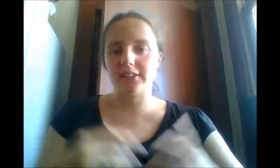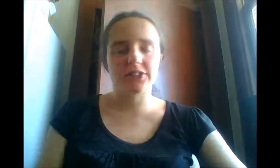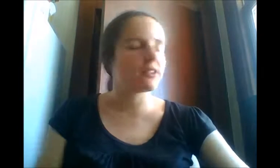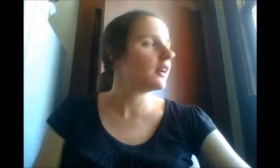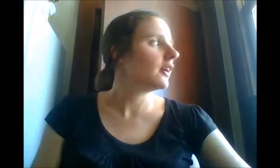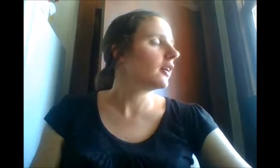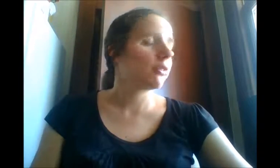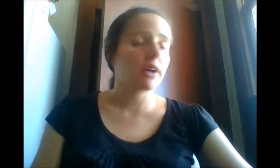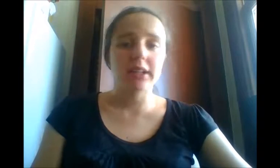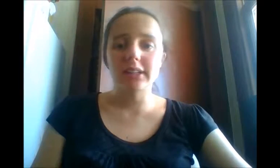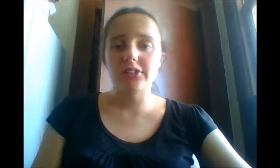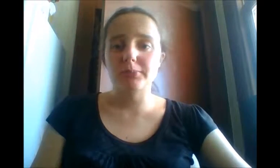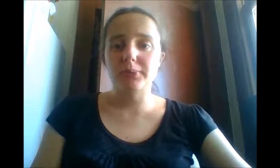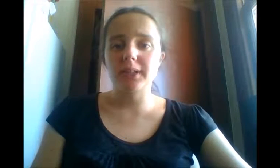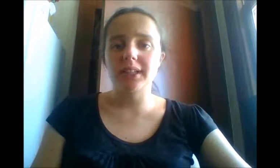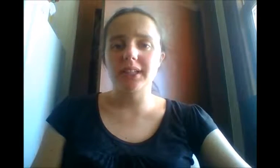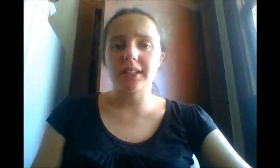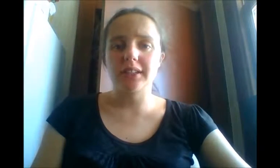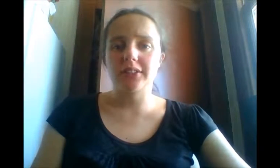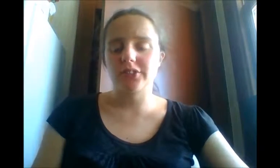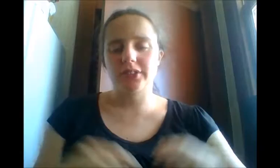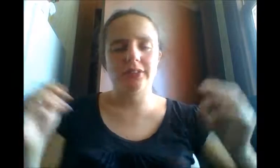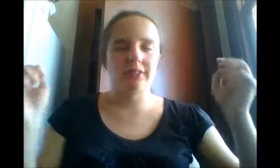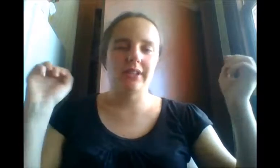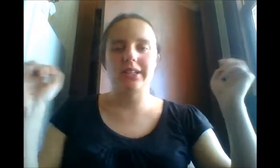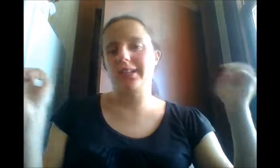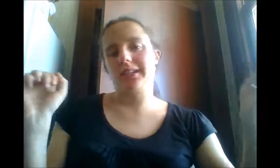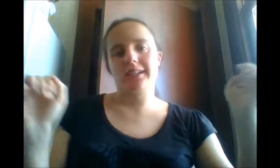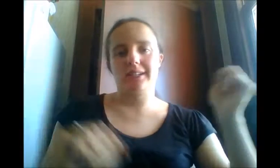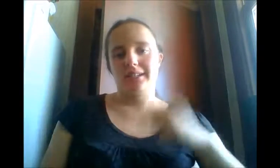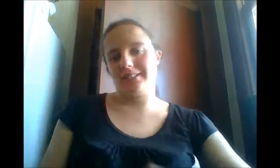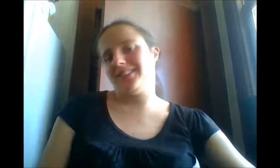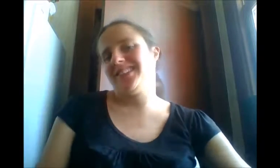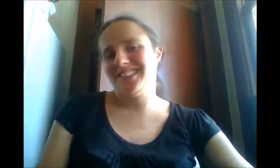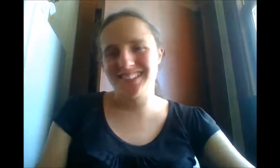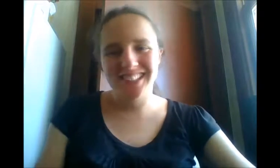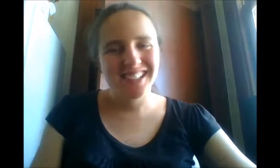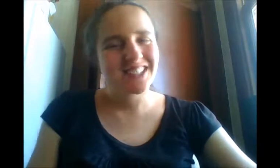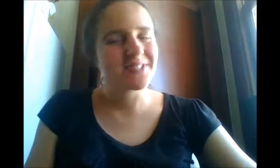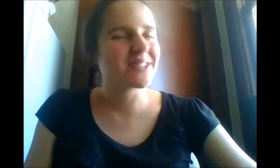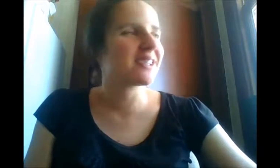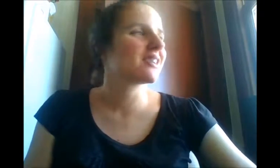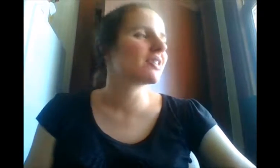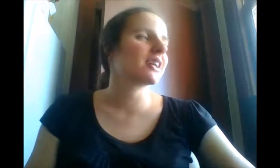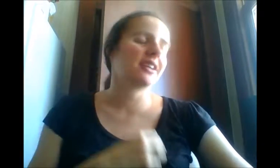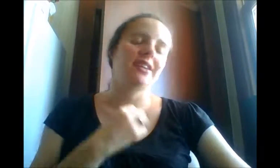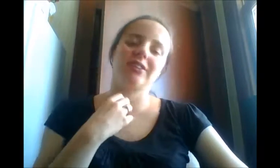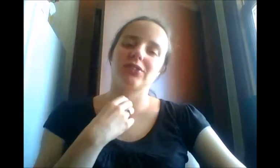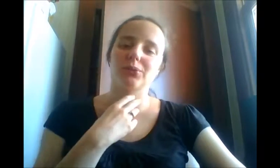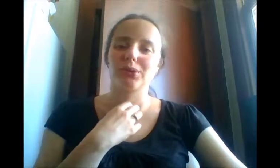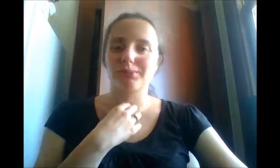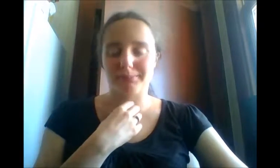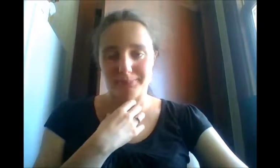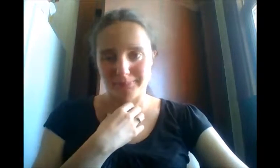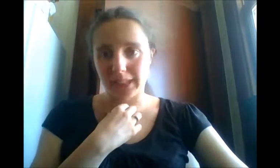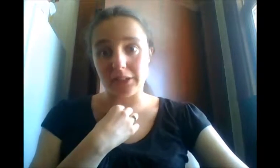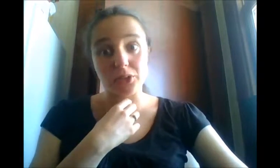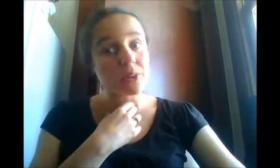It's finally spring here, so yay! Very exciting. I know it's autumn in the Northern